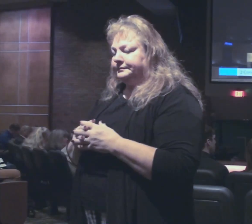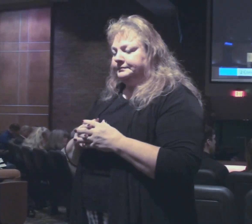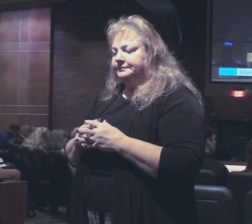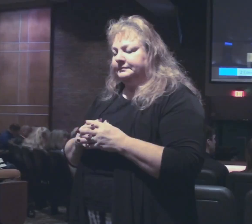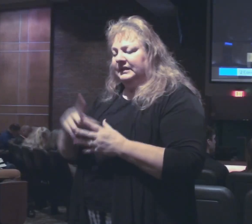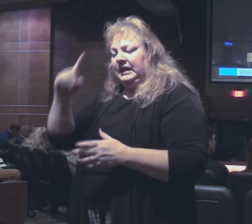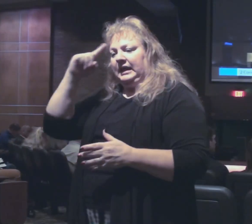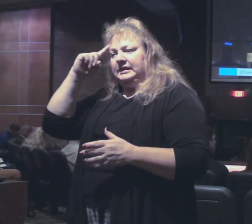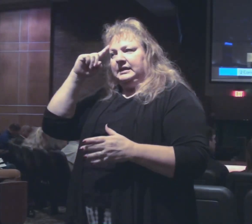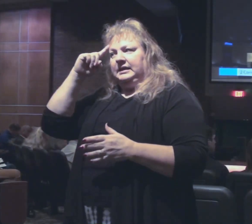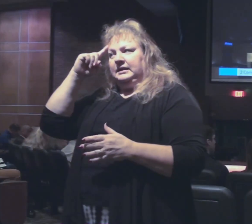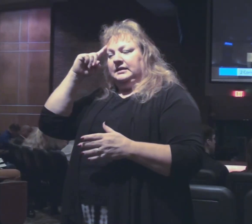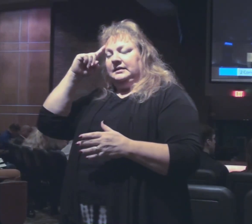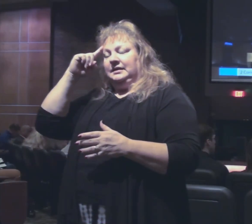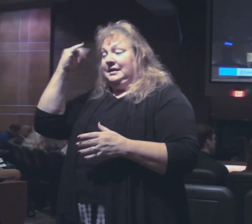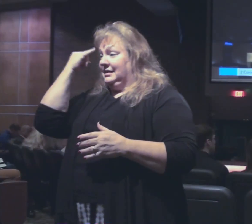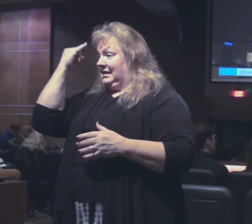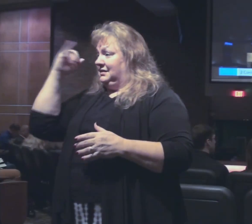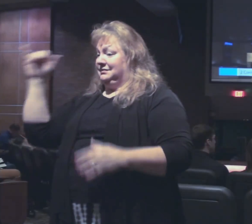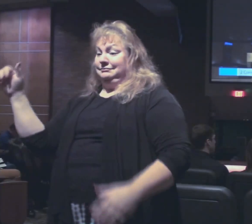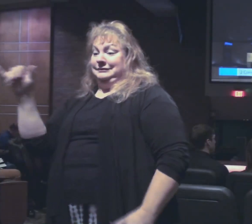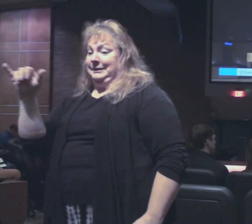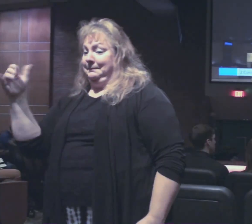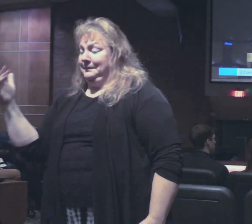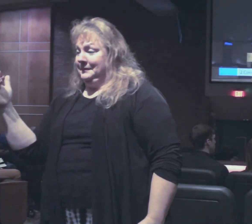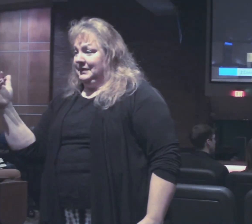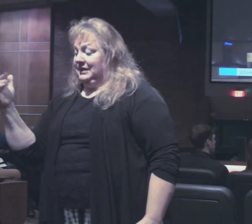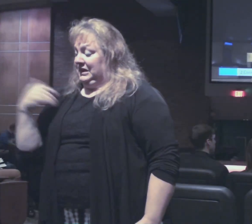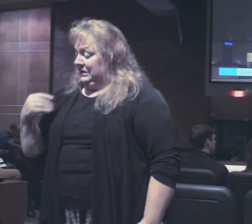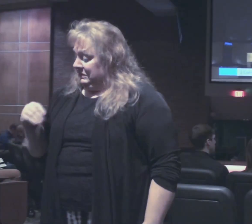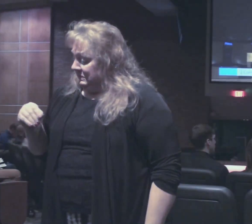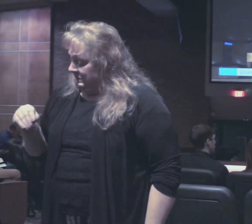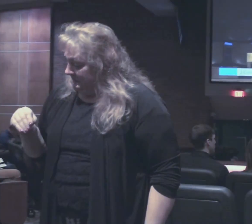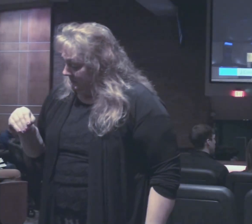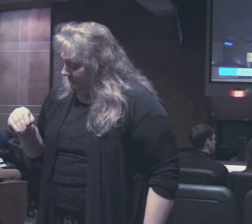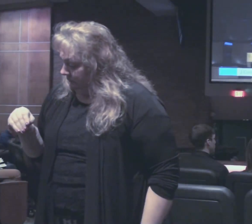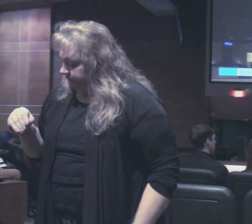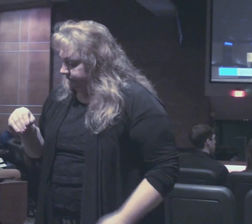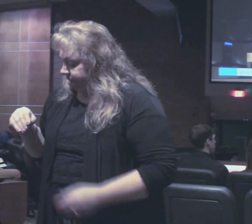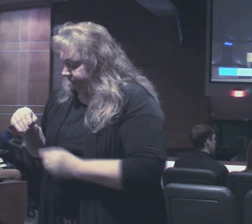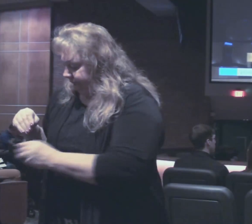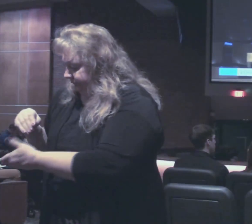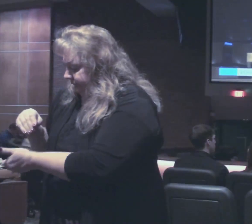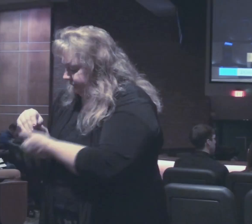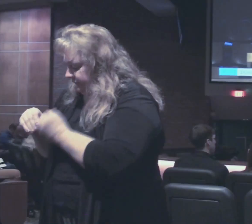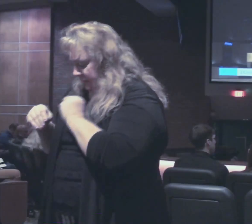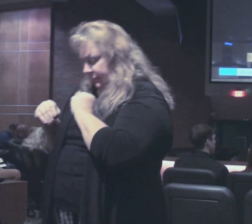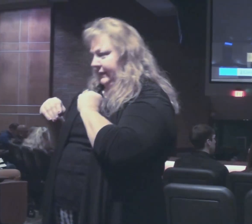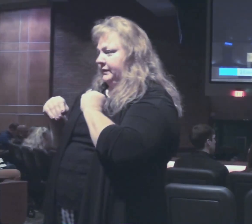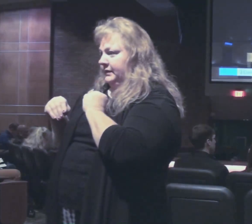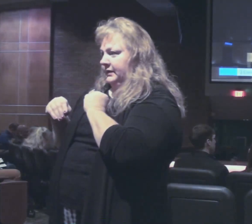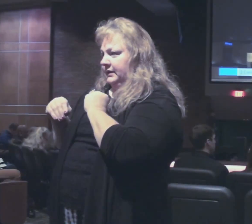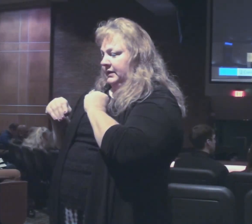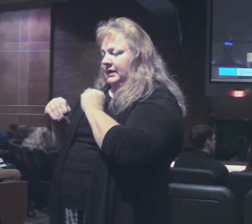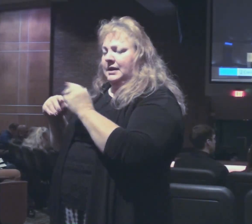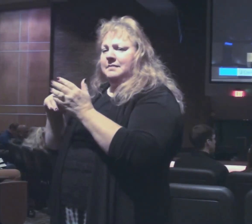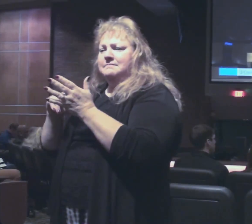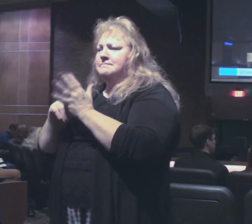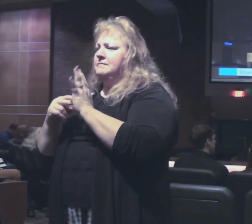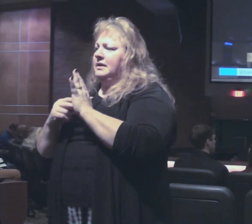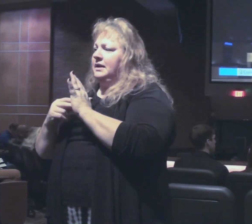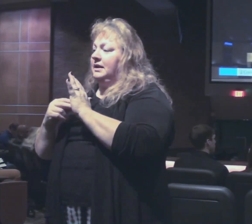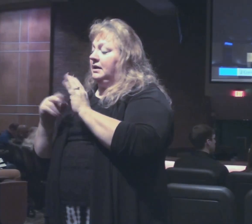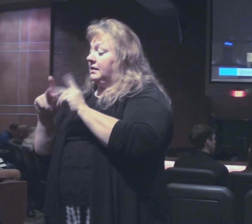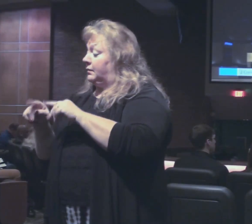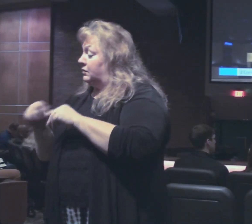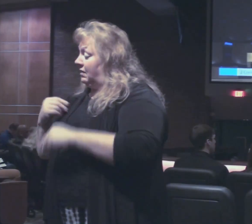I think that same principle he talks about if you sow sparingly you reap sparingly what can I be entrusted that doesn't mean a person who has